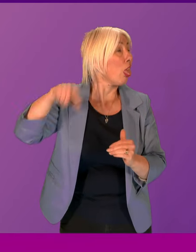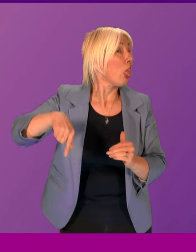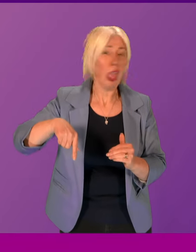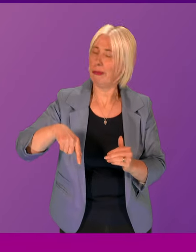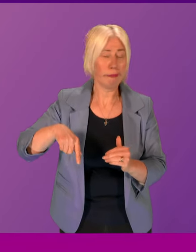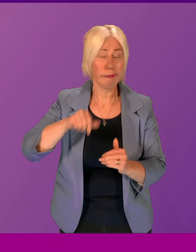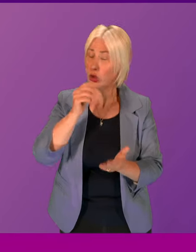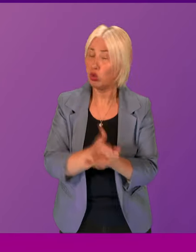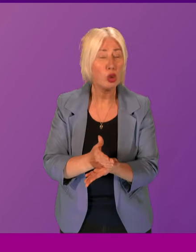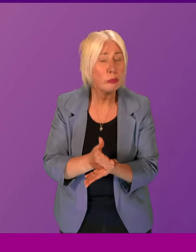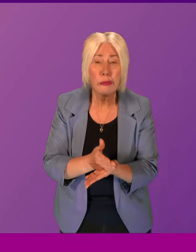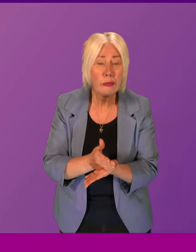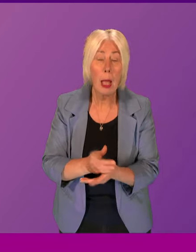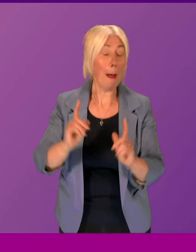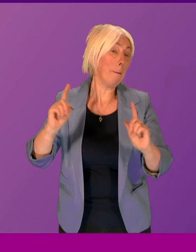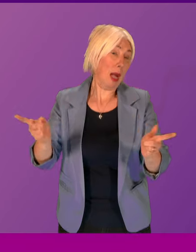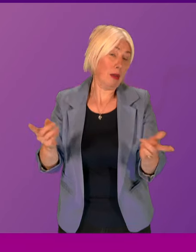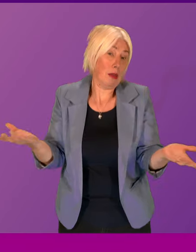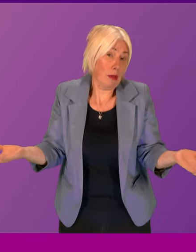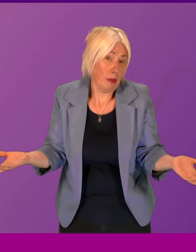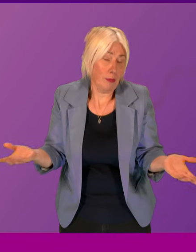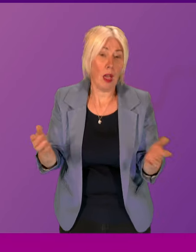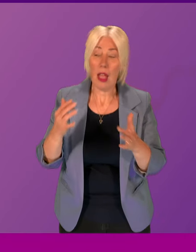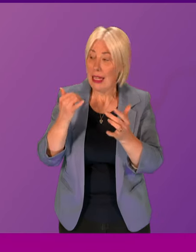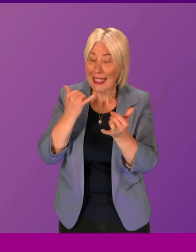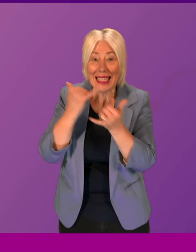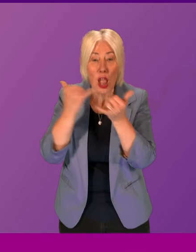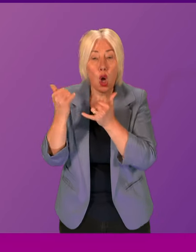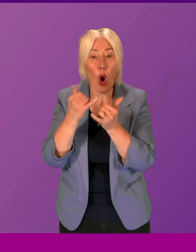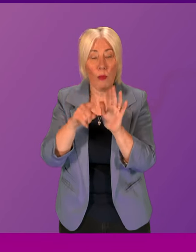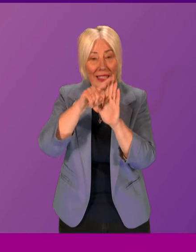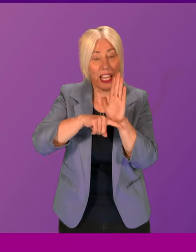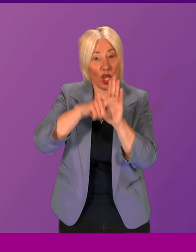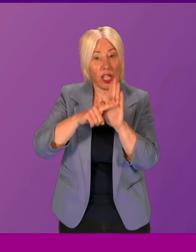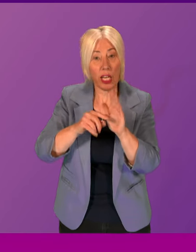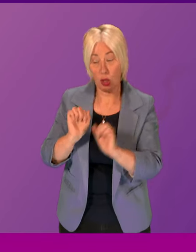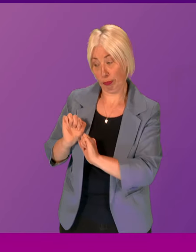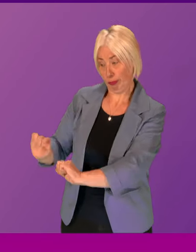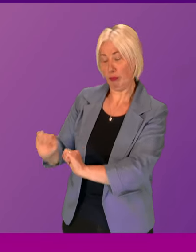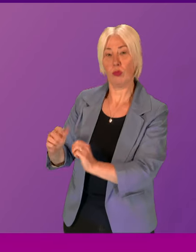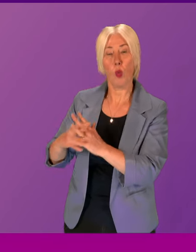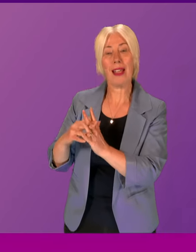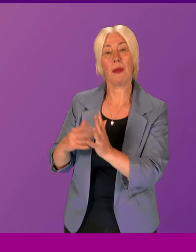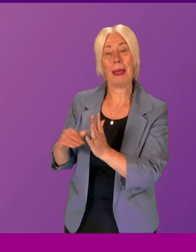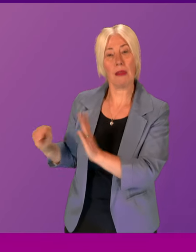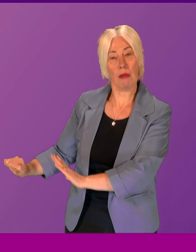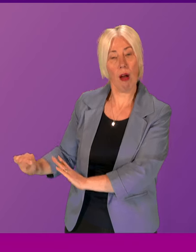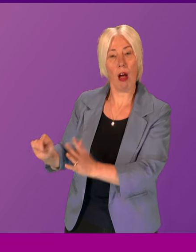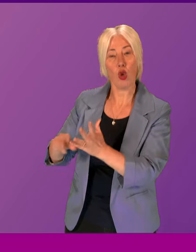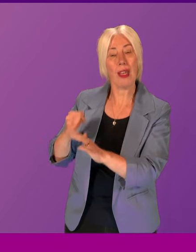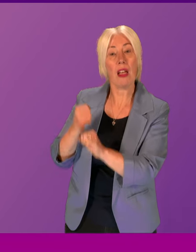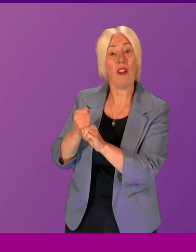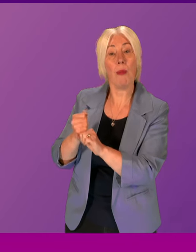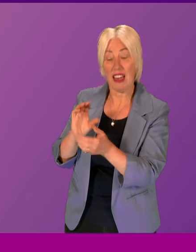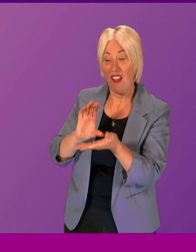untrue. But despite the fact that telecoms legislation is wholly reserved to Westminster, the UK Government has invested